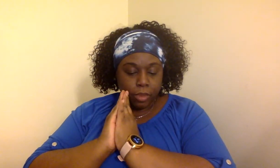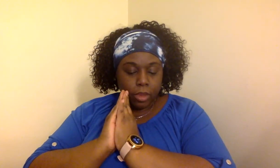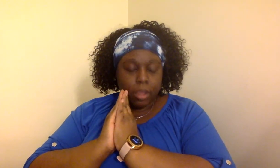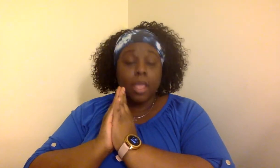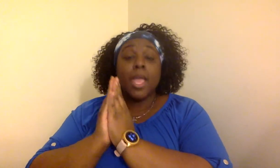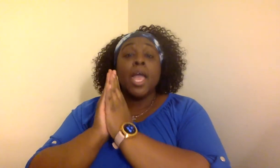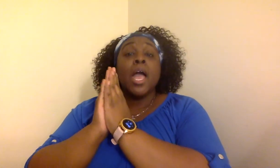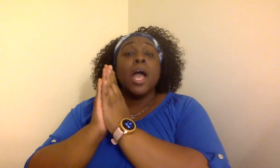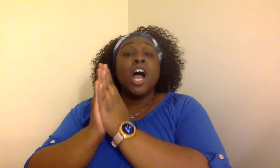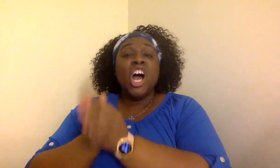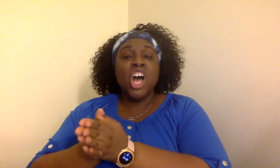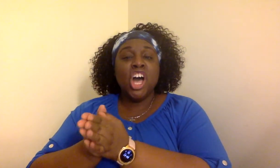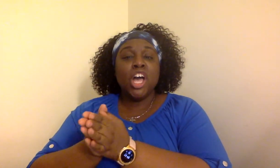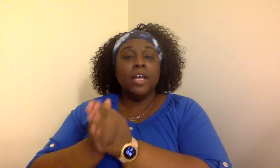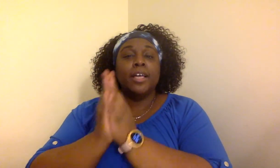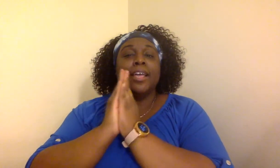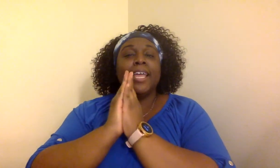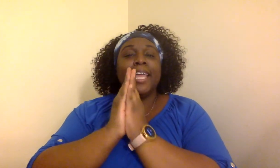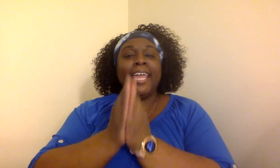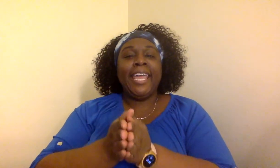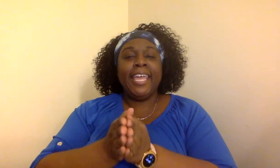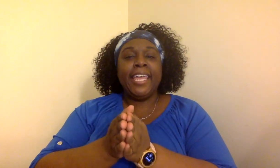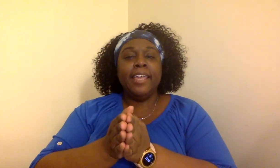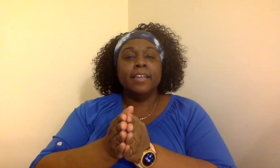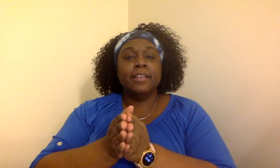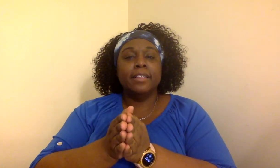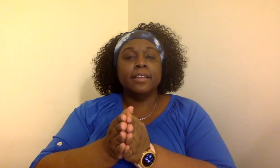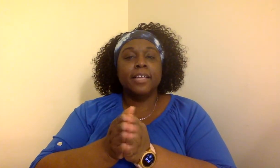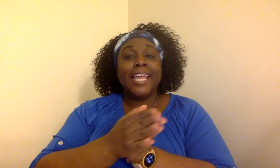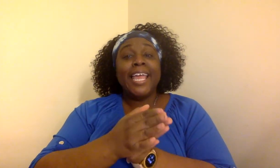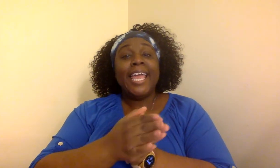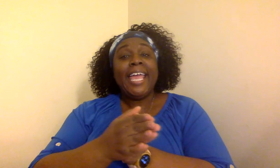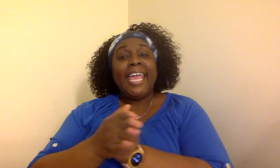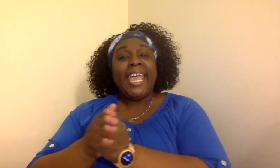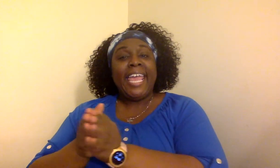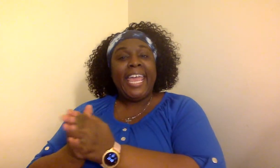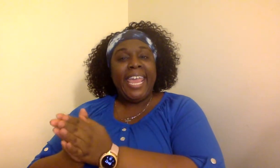H, E, he.